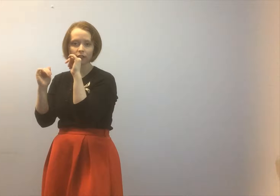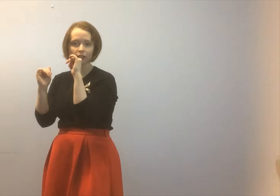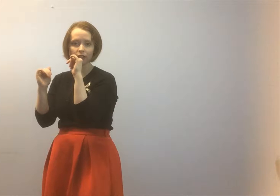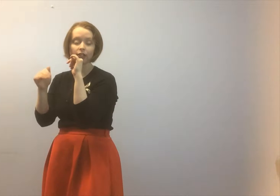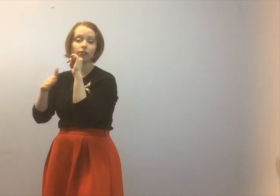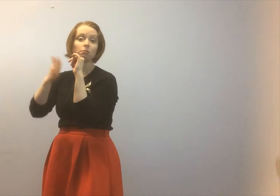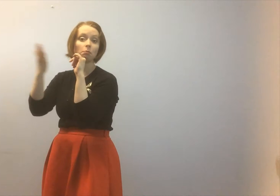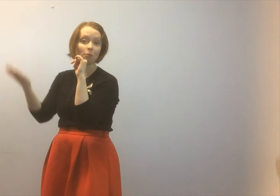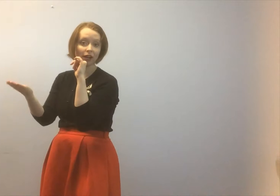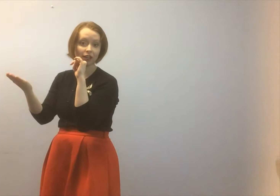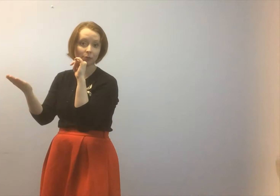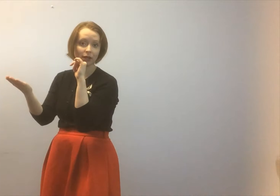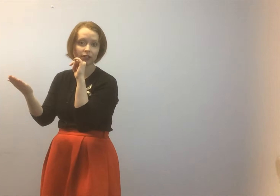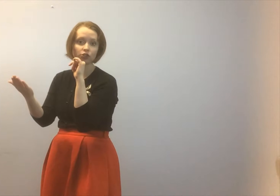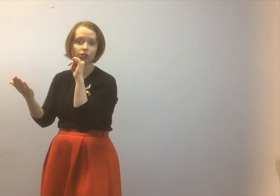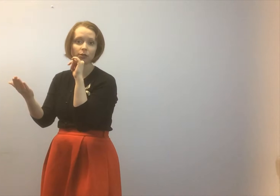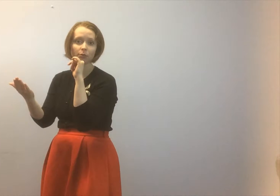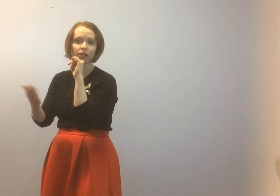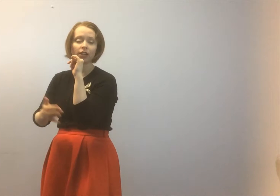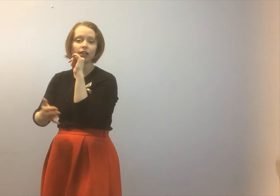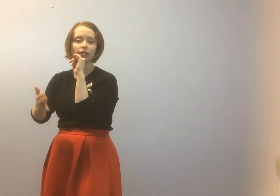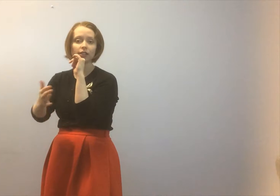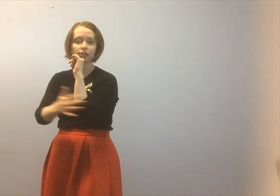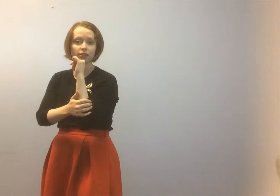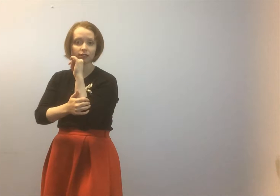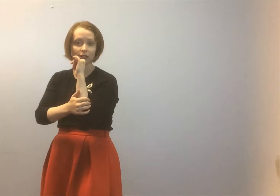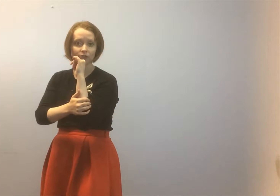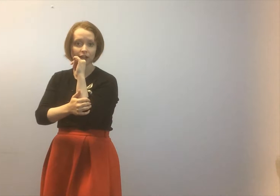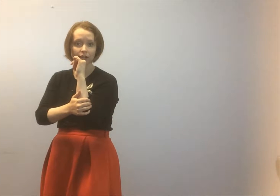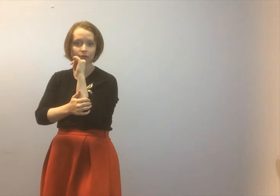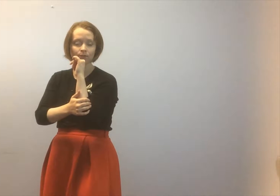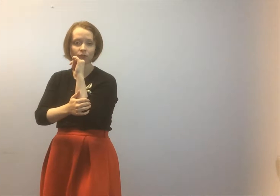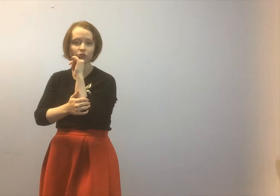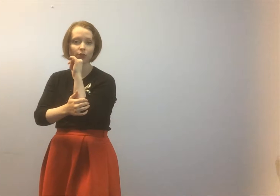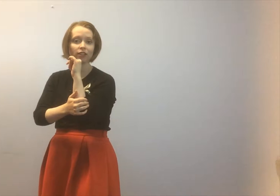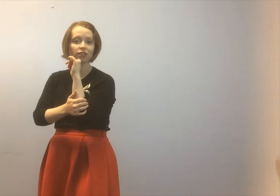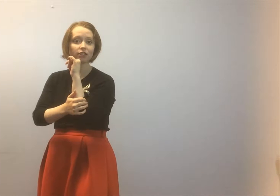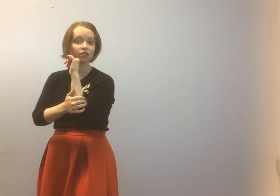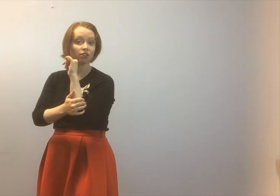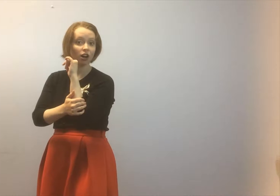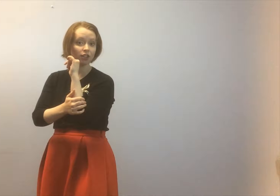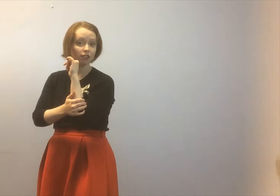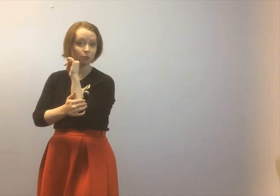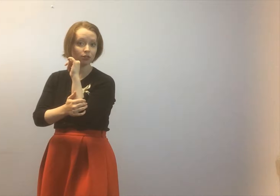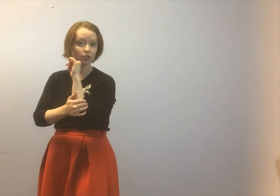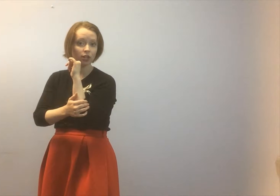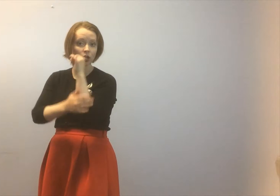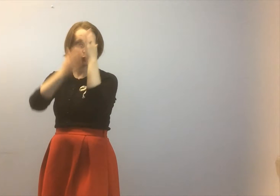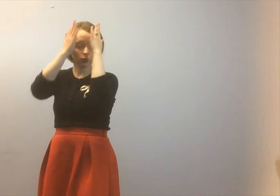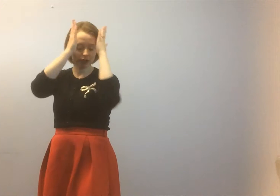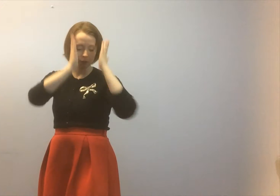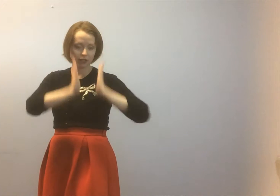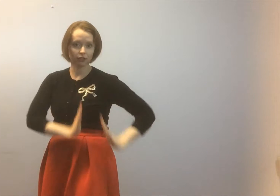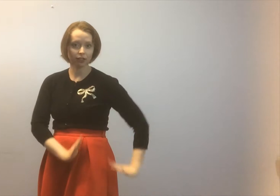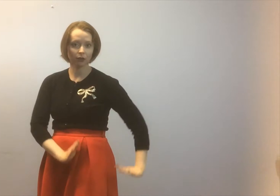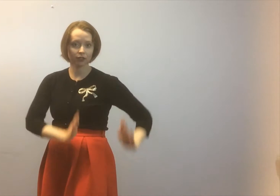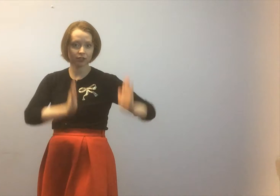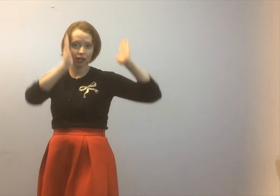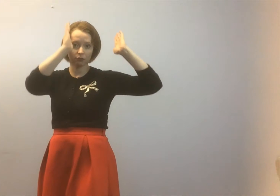in my kickboxing gym is the left hand so anything that's an odd number will always be the left side of